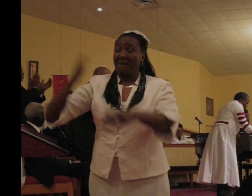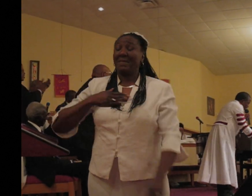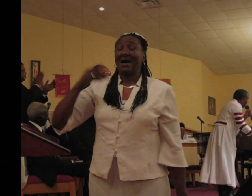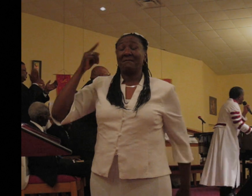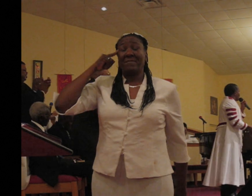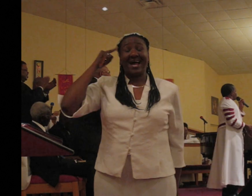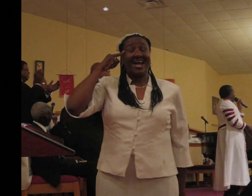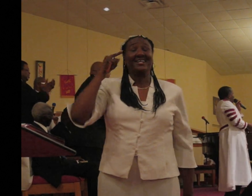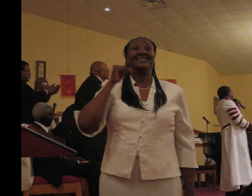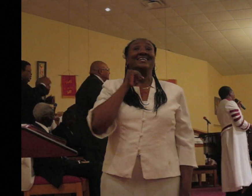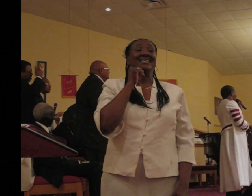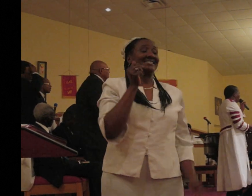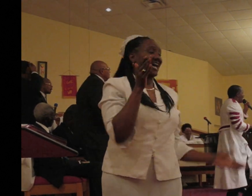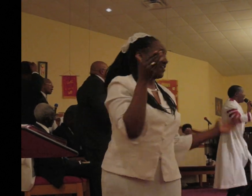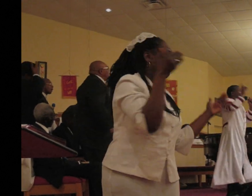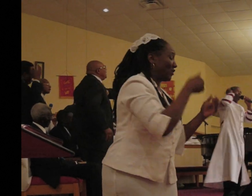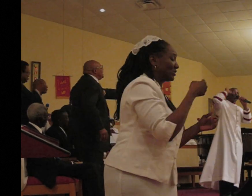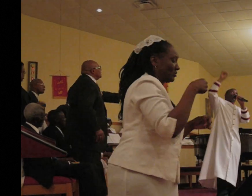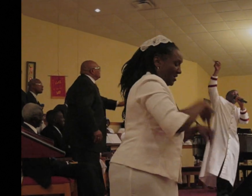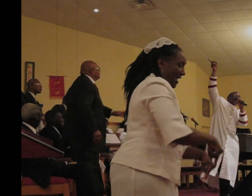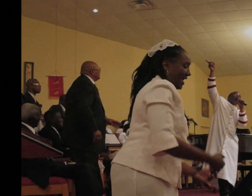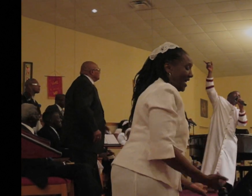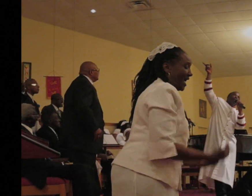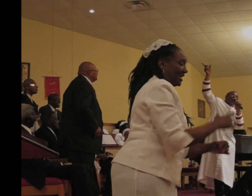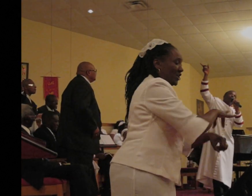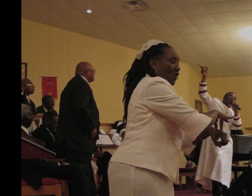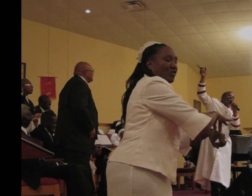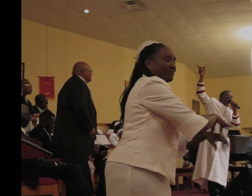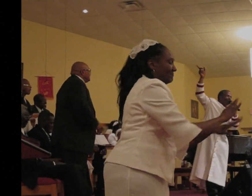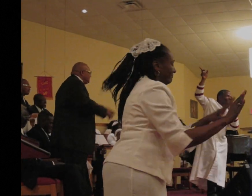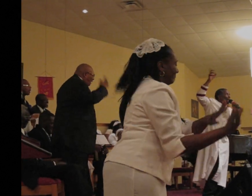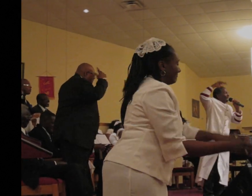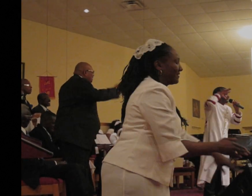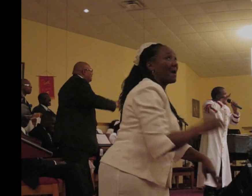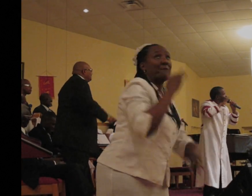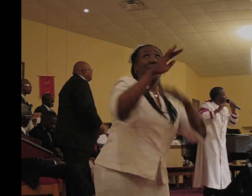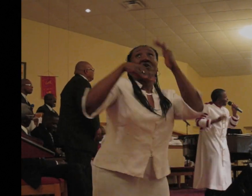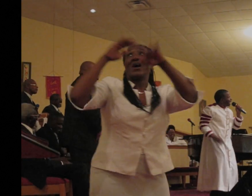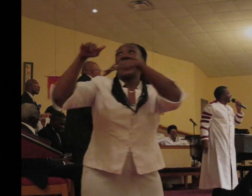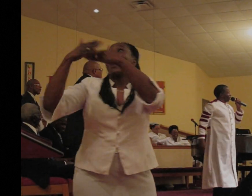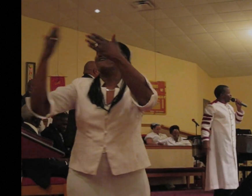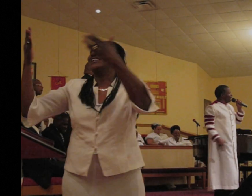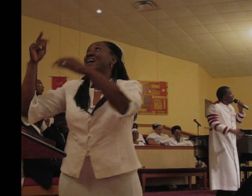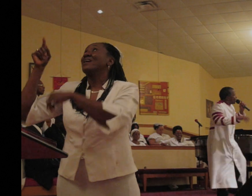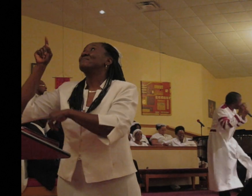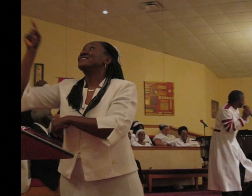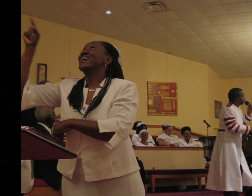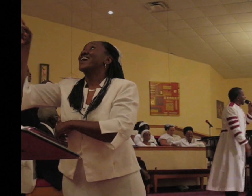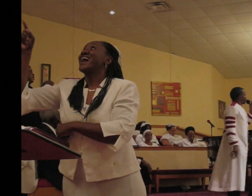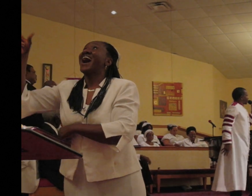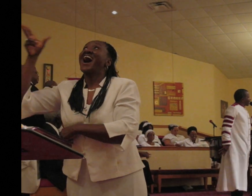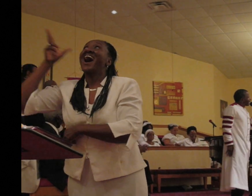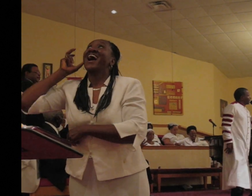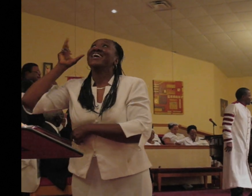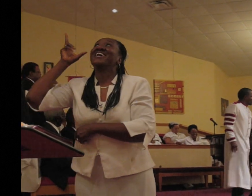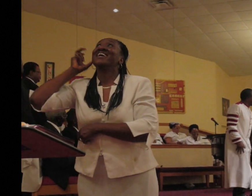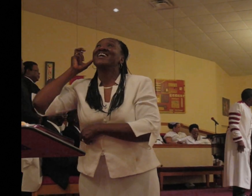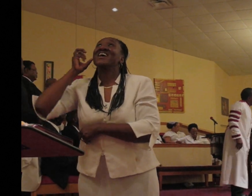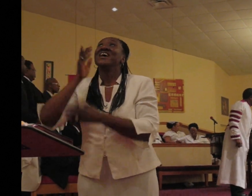on the hell right here. But on the heaven up there. And I hear somebody singing a song.